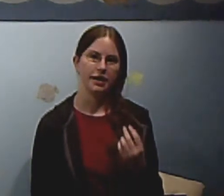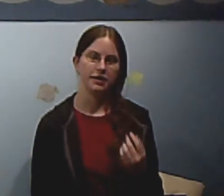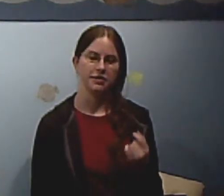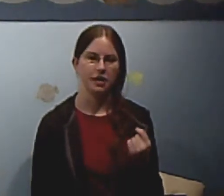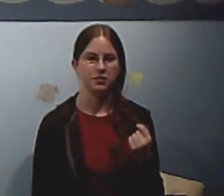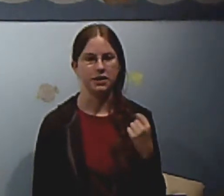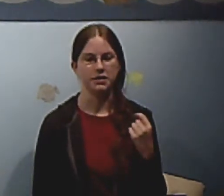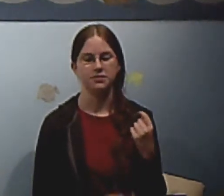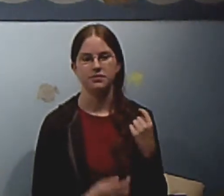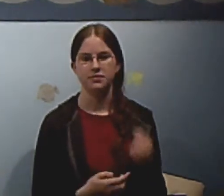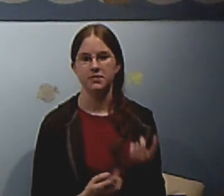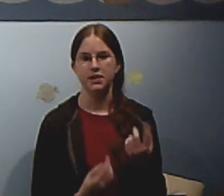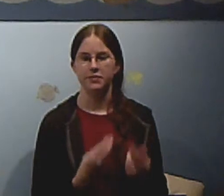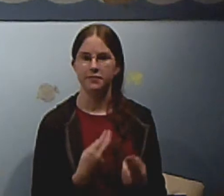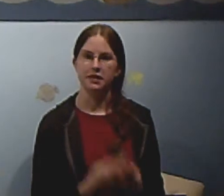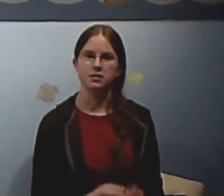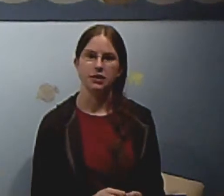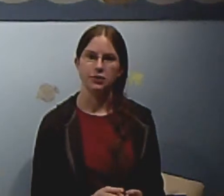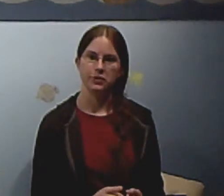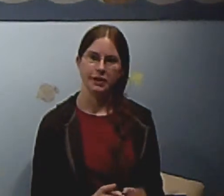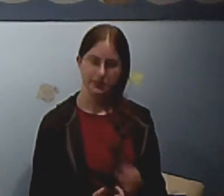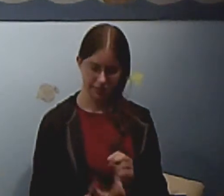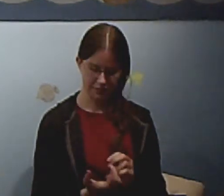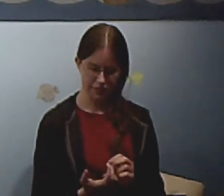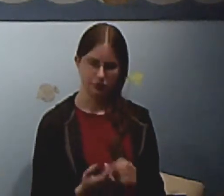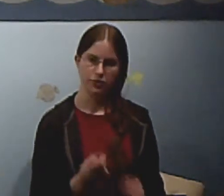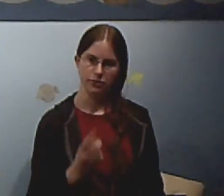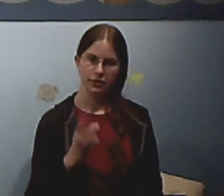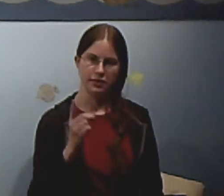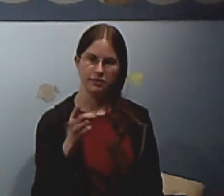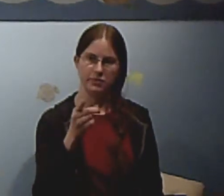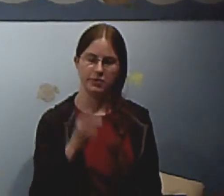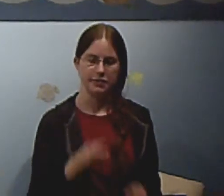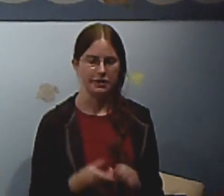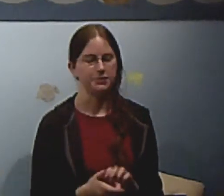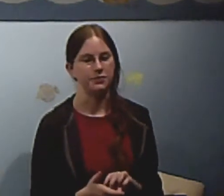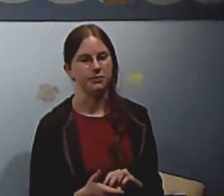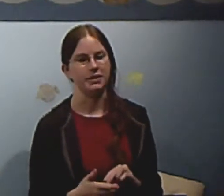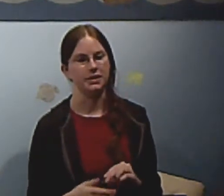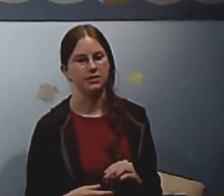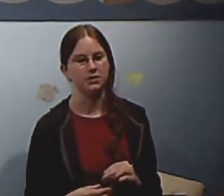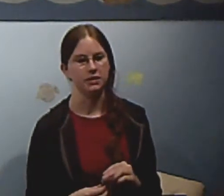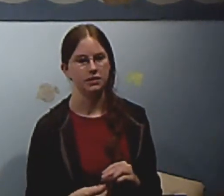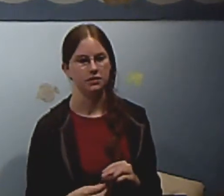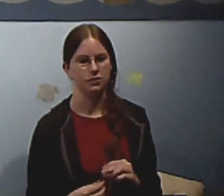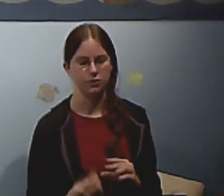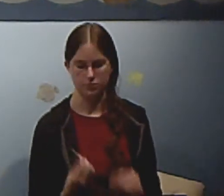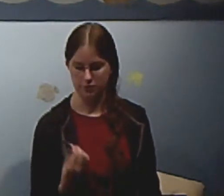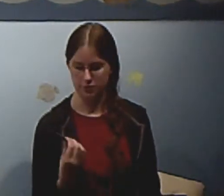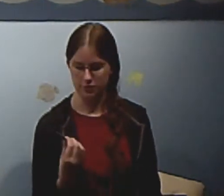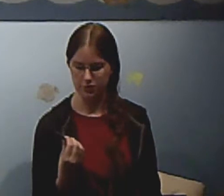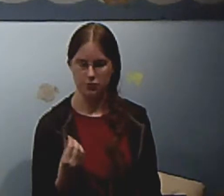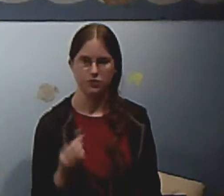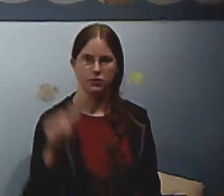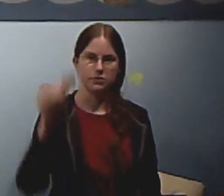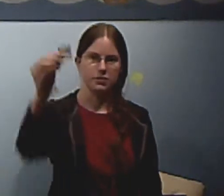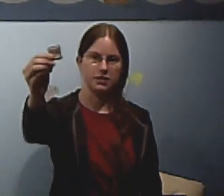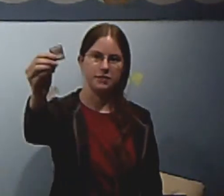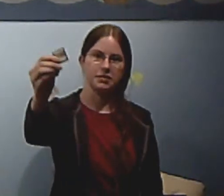And I bought Phantom Hourglass. No, I think my mom got that one for me, actually. No, or this one. No, she got